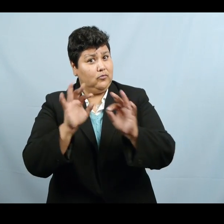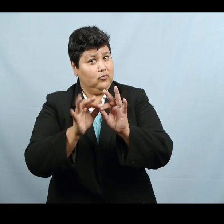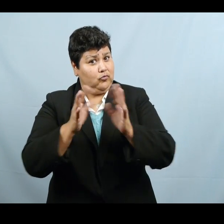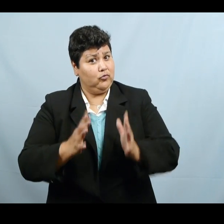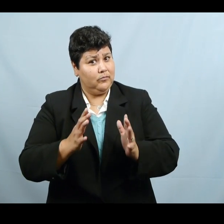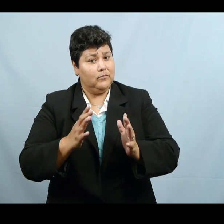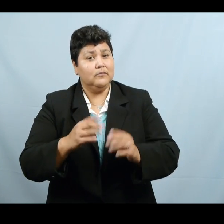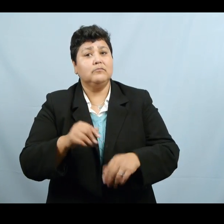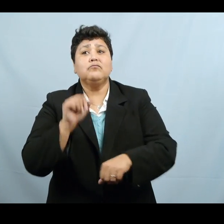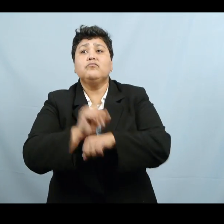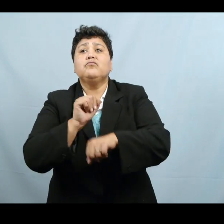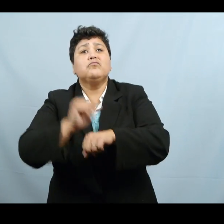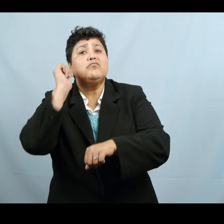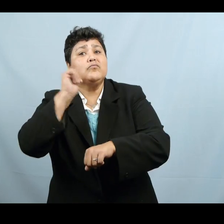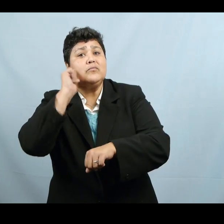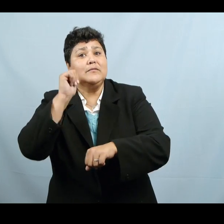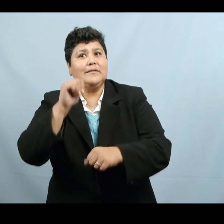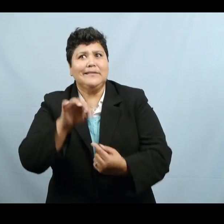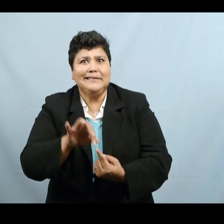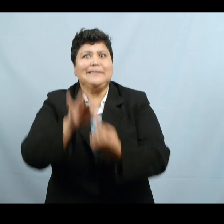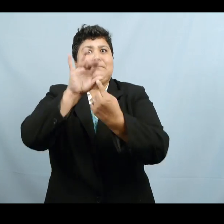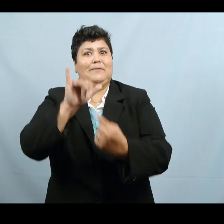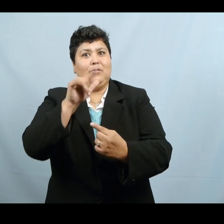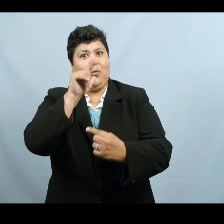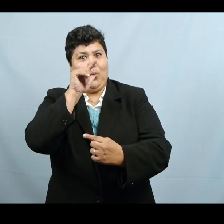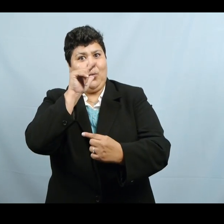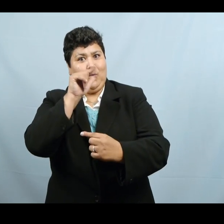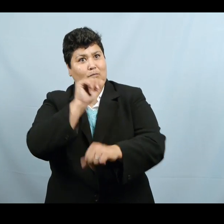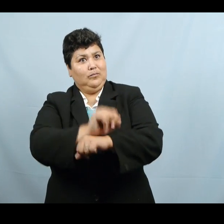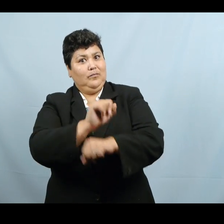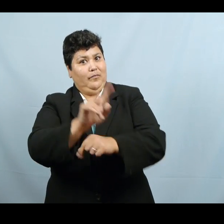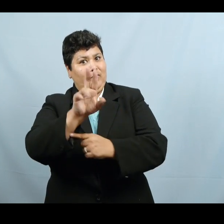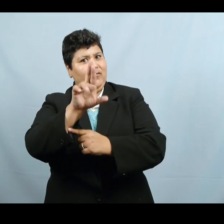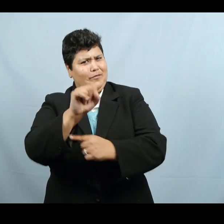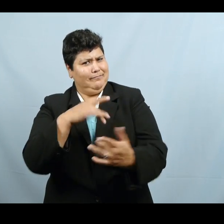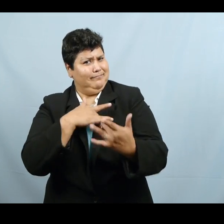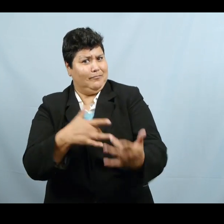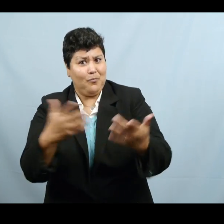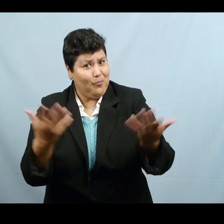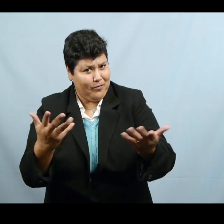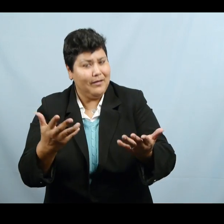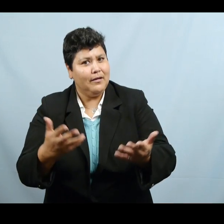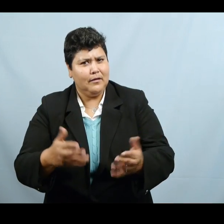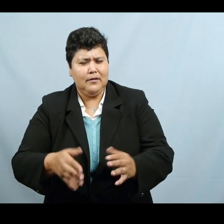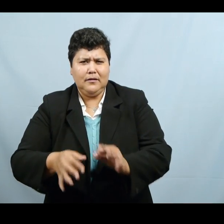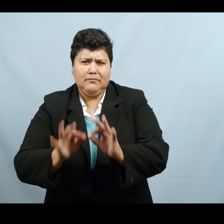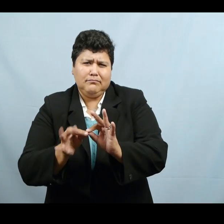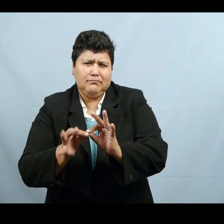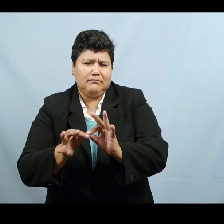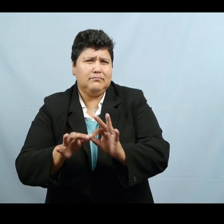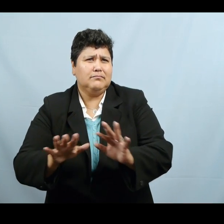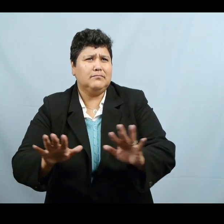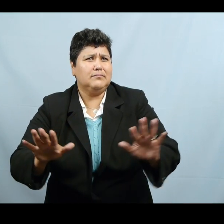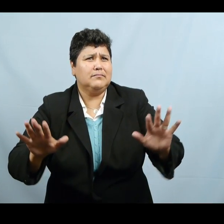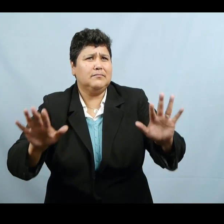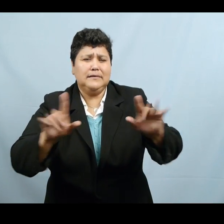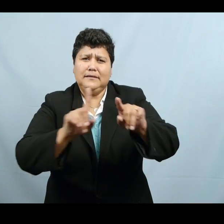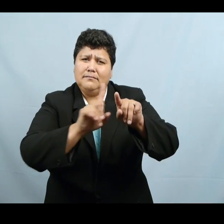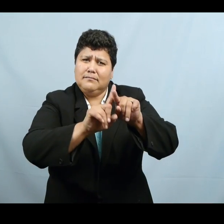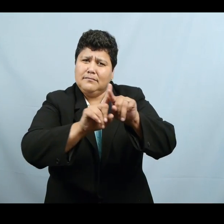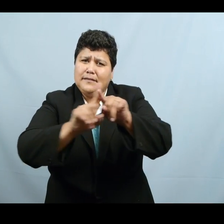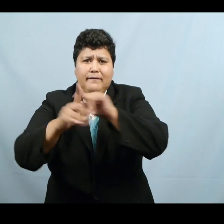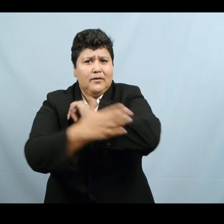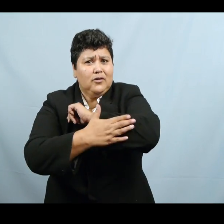working with people from a variety of Spanish-speaking countries with linguistic and dialectical variations and cultural